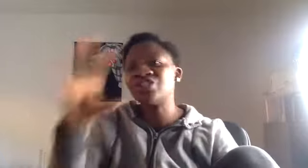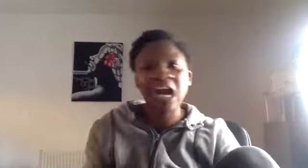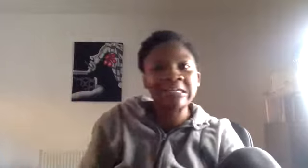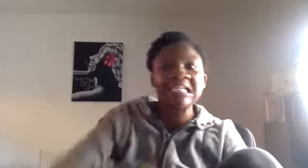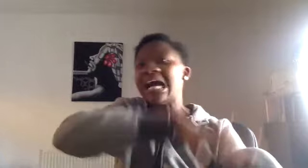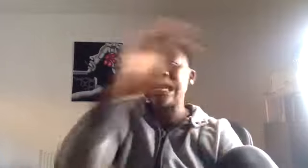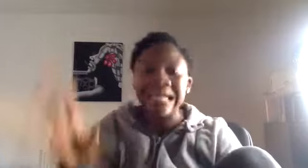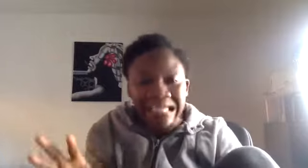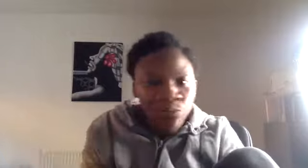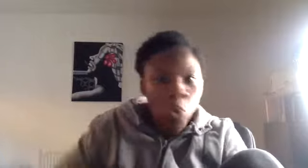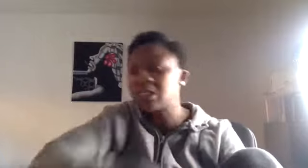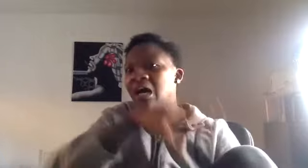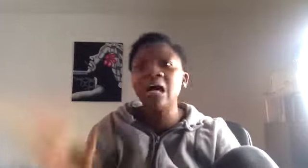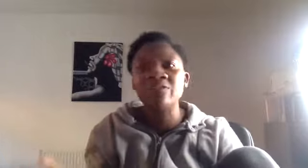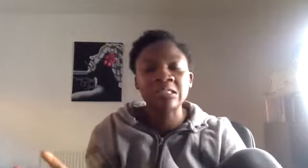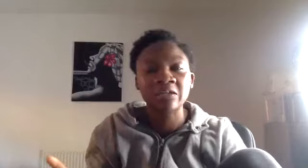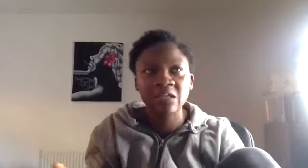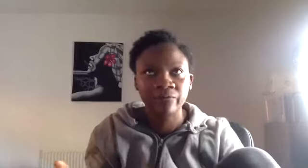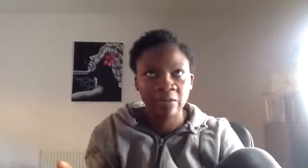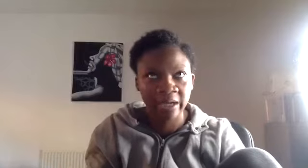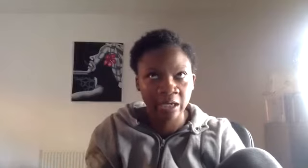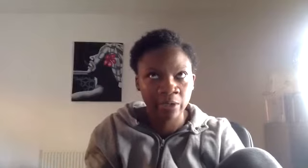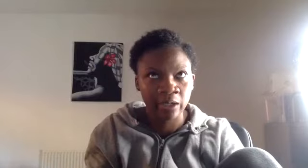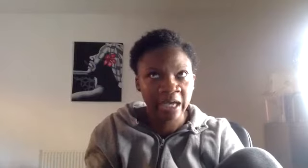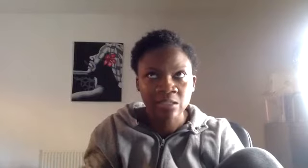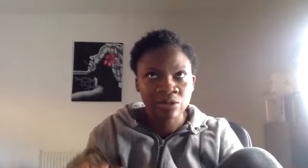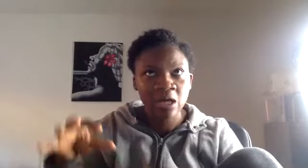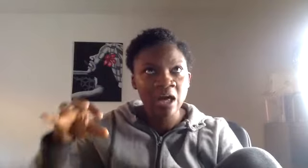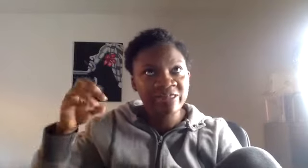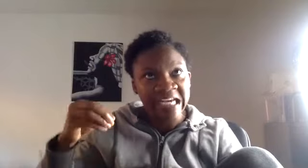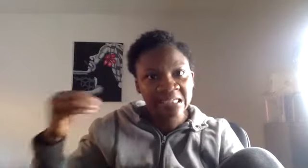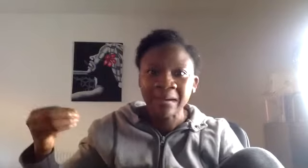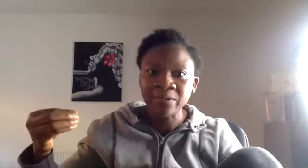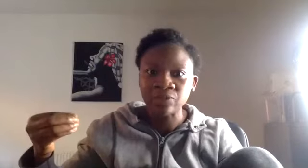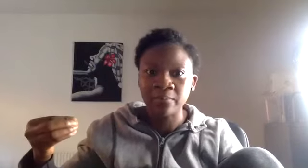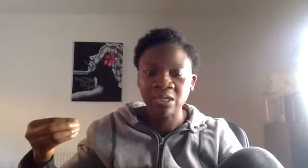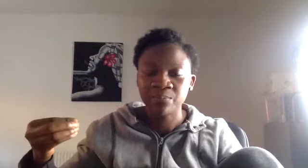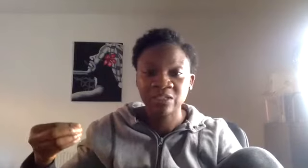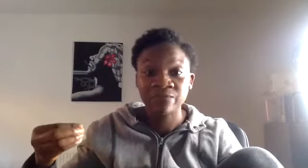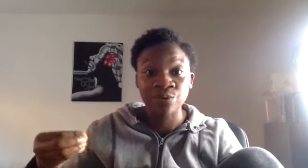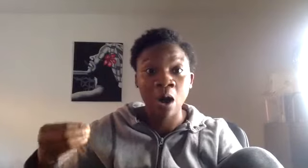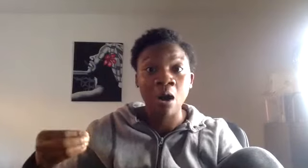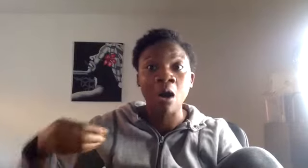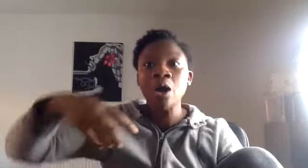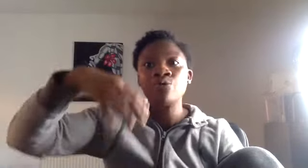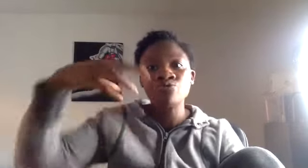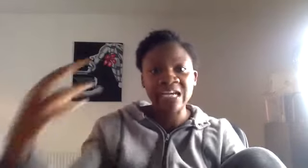charities and clean water and this kind of stuff. And in my head, I'm going, okay, so these companies, from a media point of view, are re